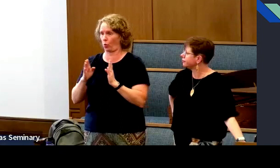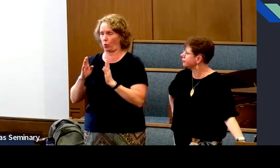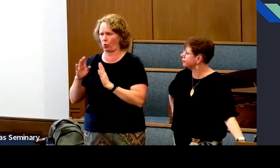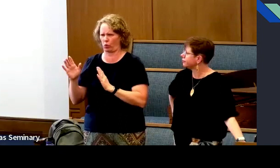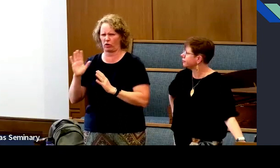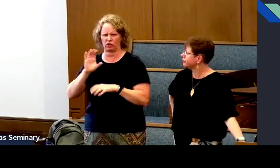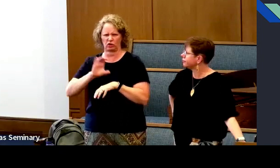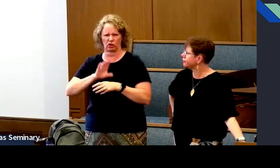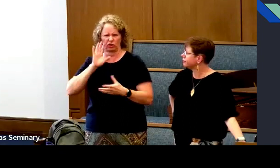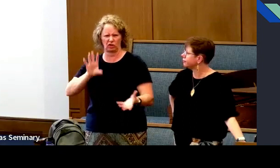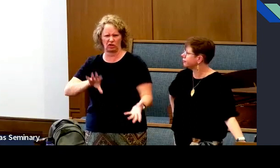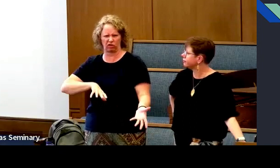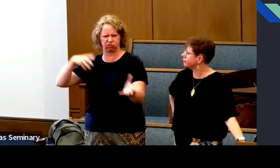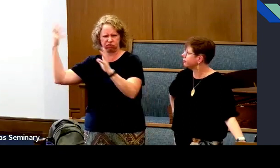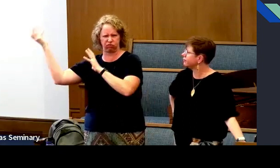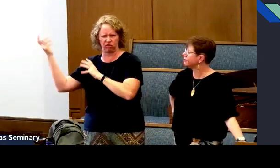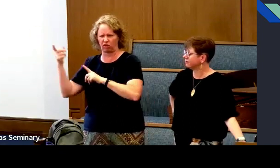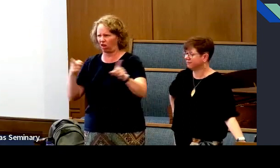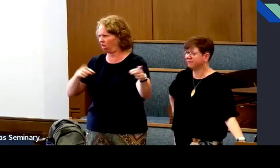an orderly manner.